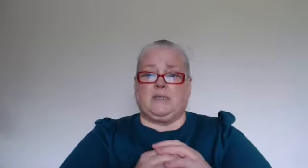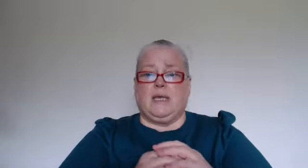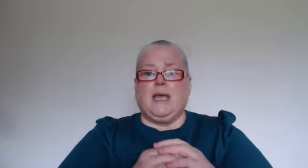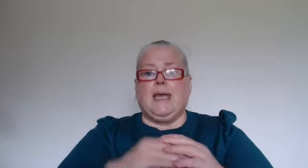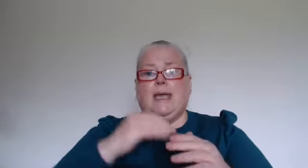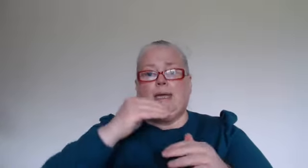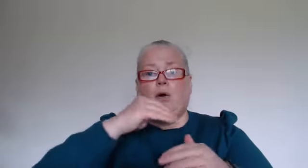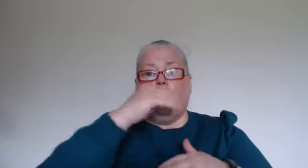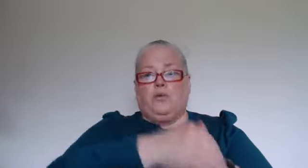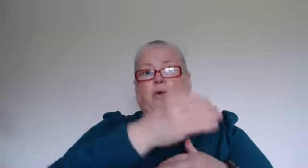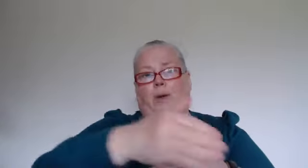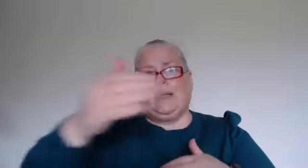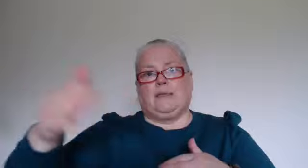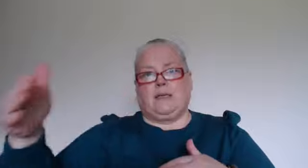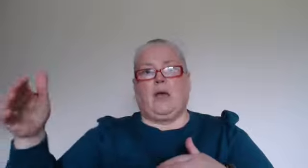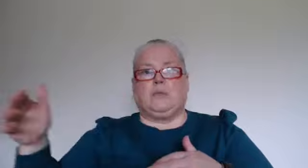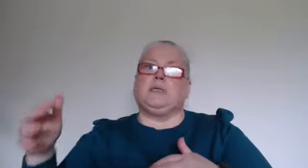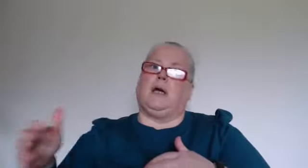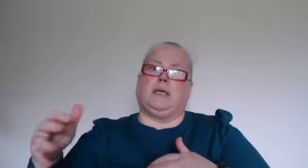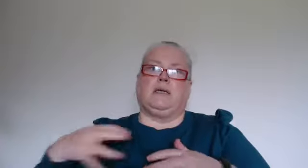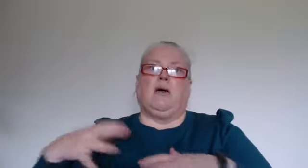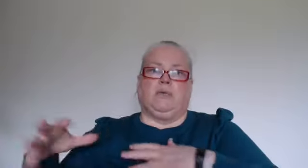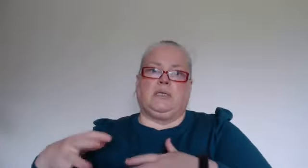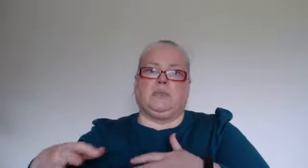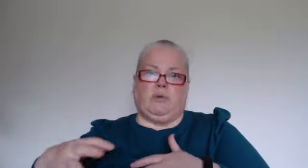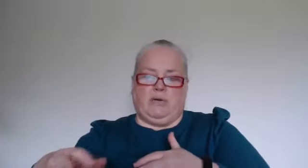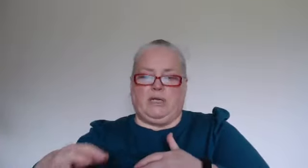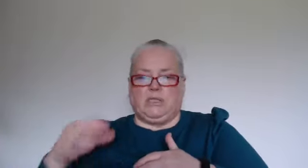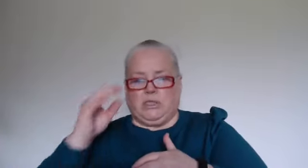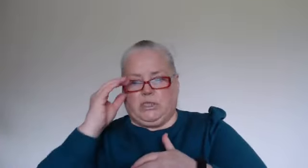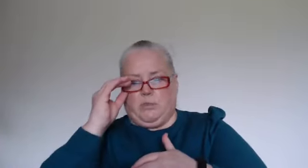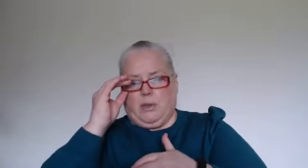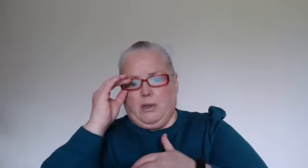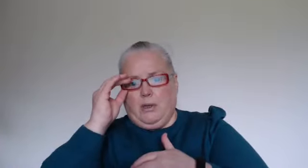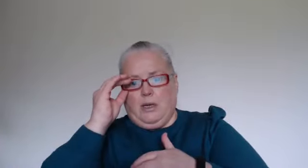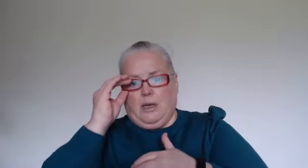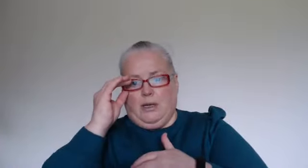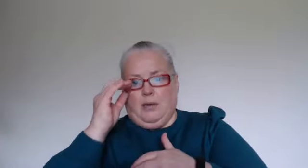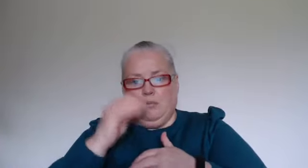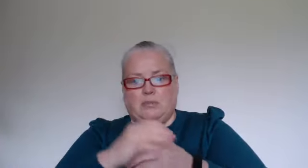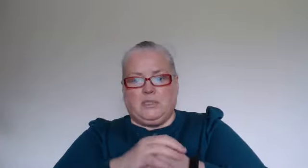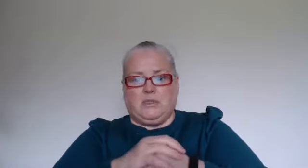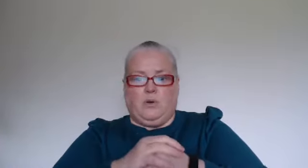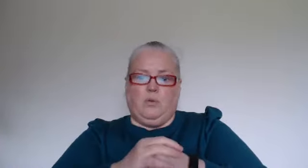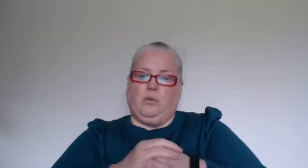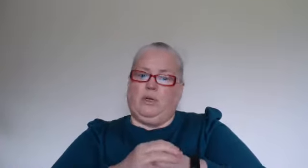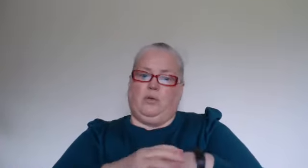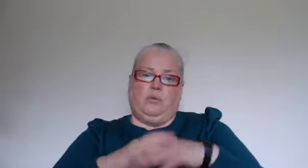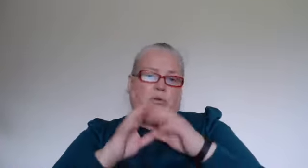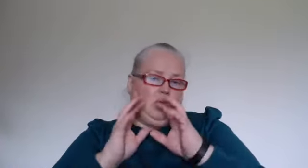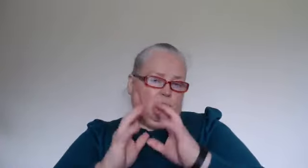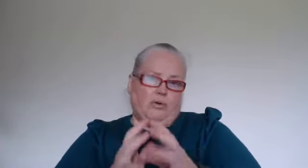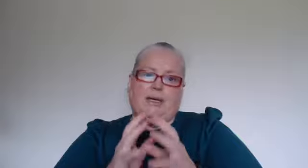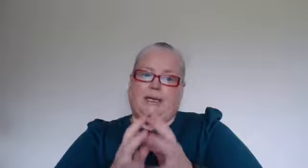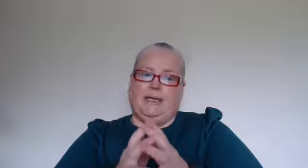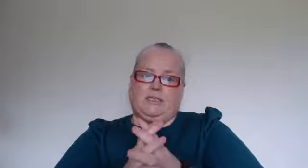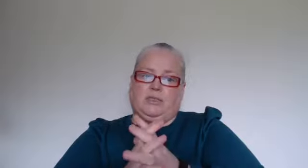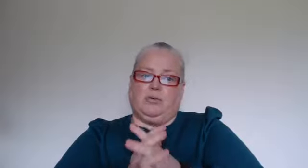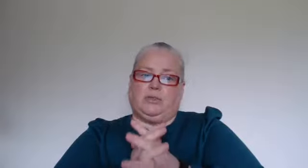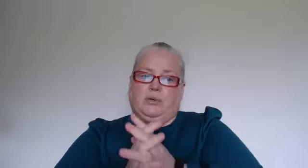in other ways outside of an intimate relationship um so you know you really need to talk to